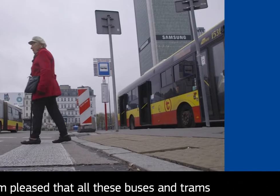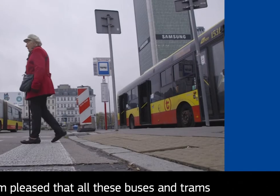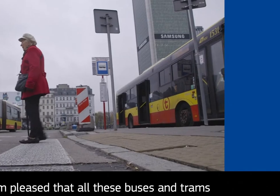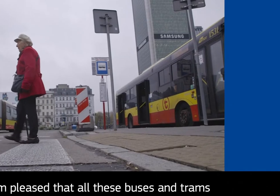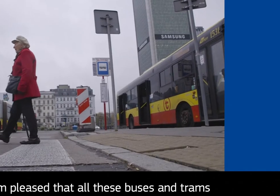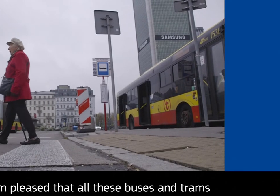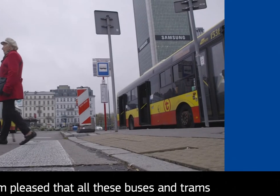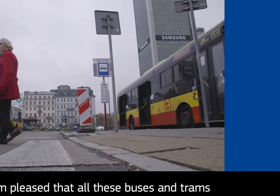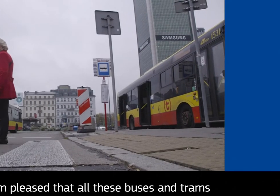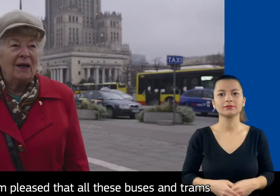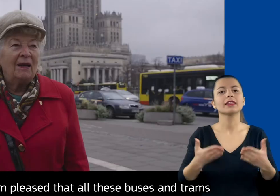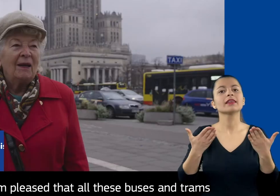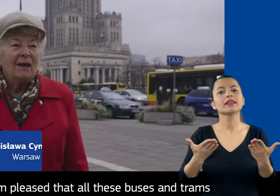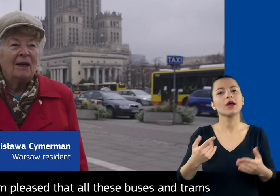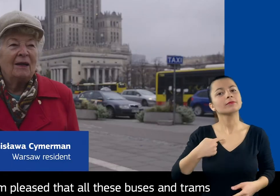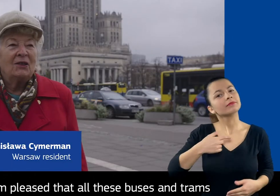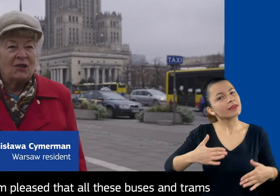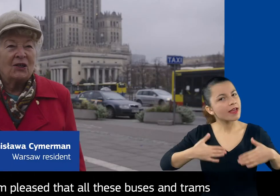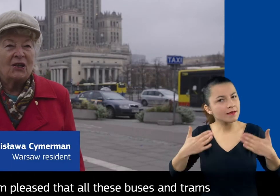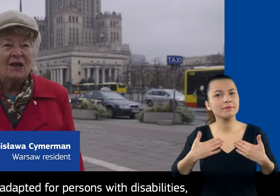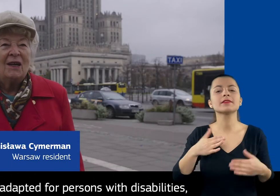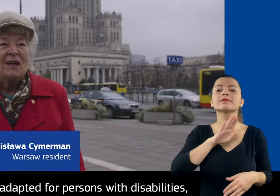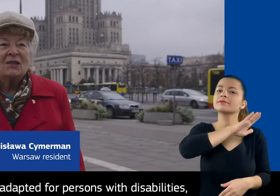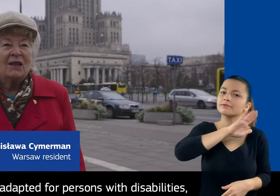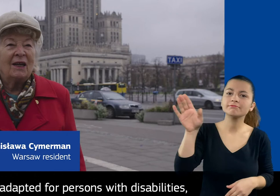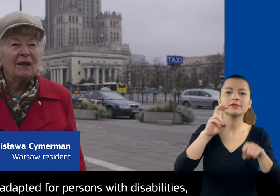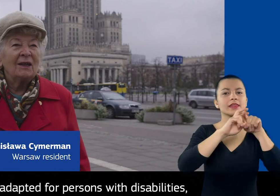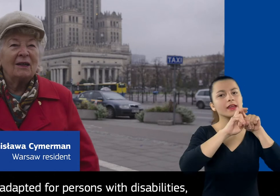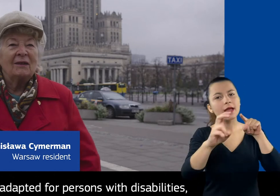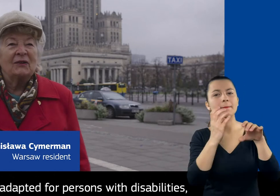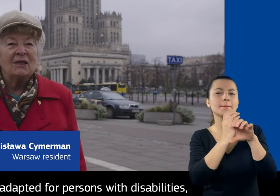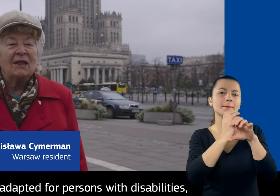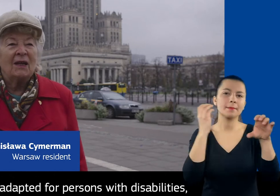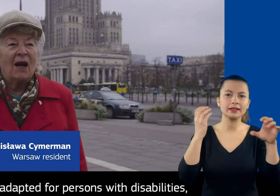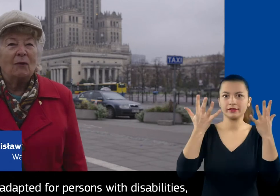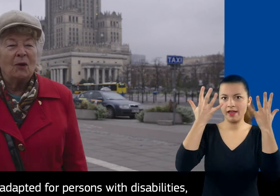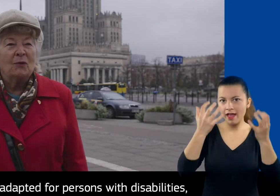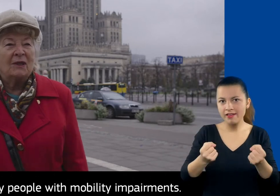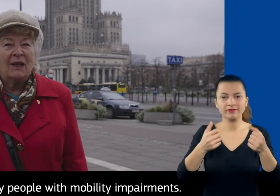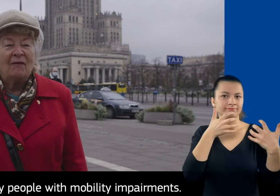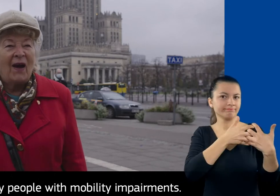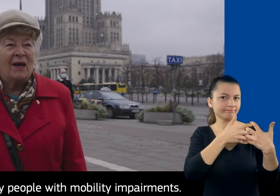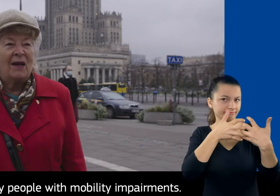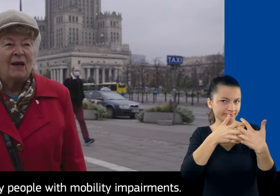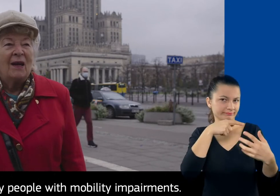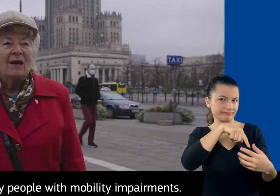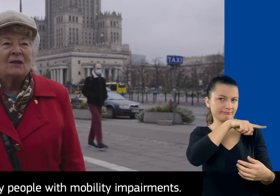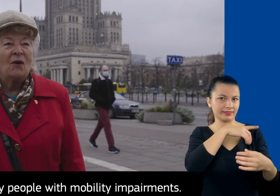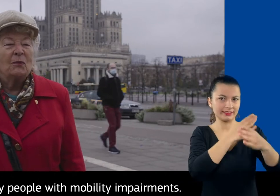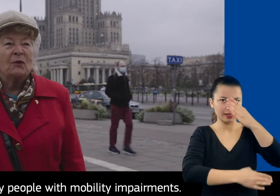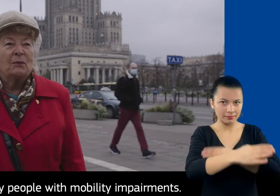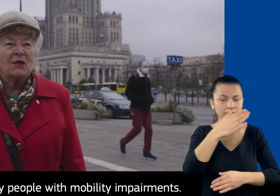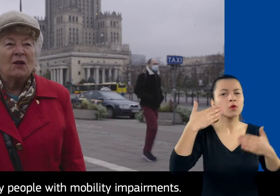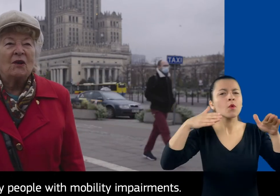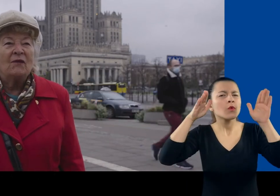At present, I am pleased that all these buses and trams are being adapted for persons with disabilities, especially people with mobility